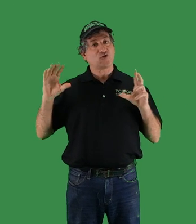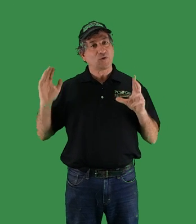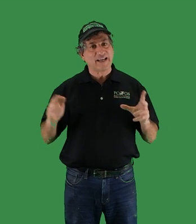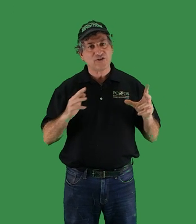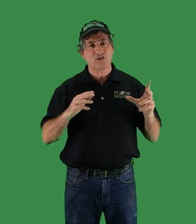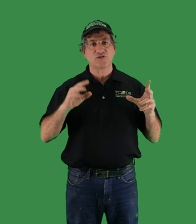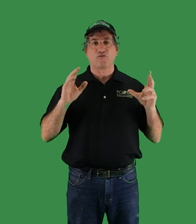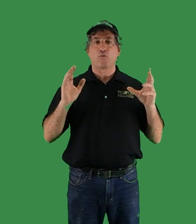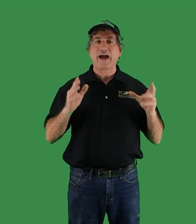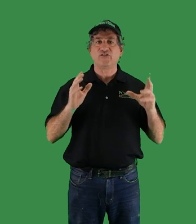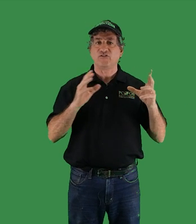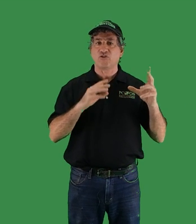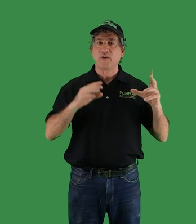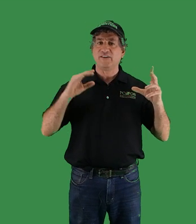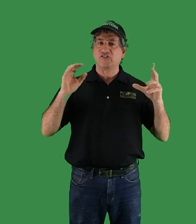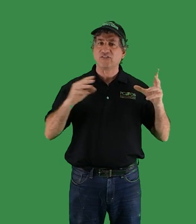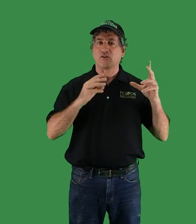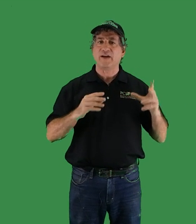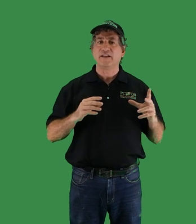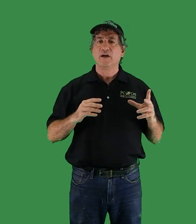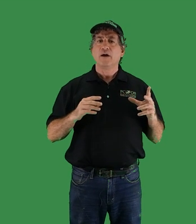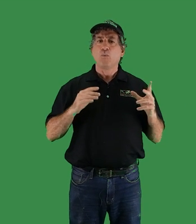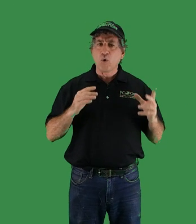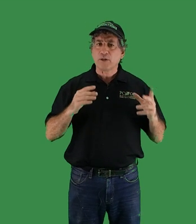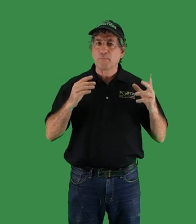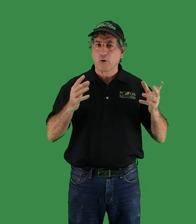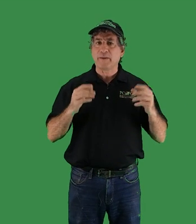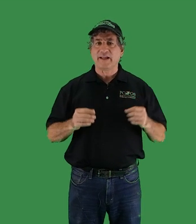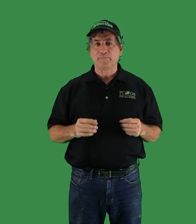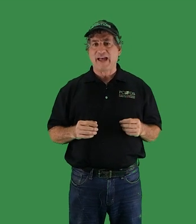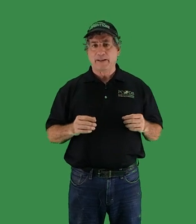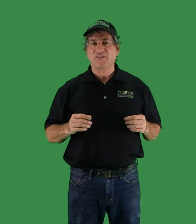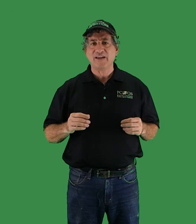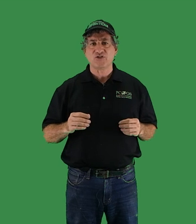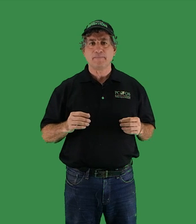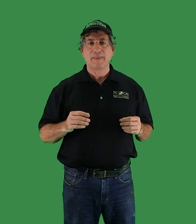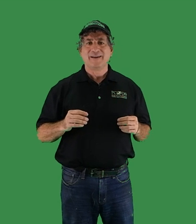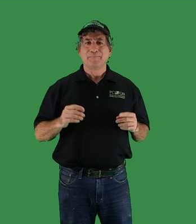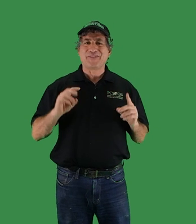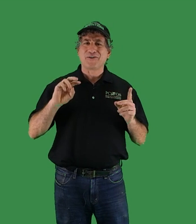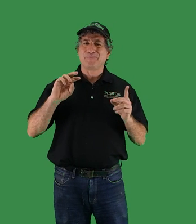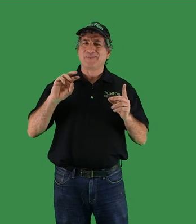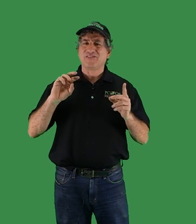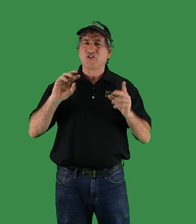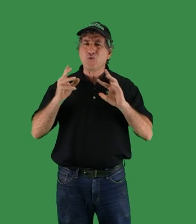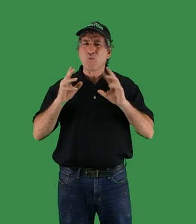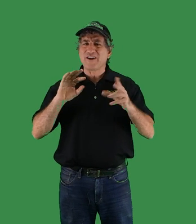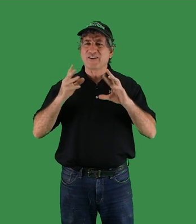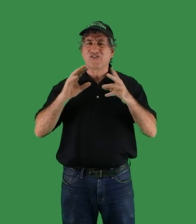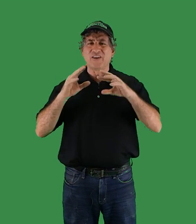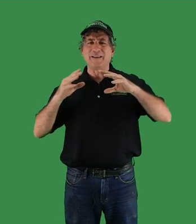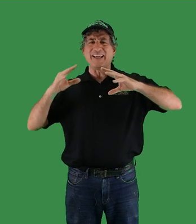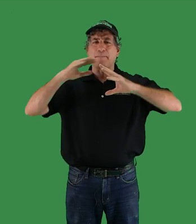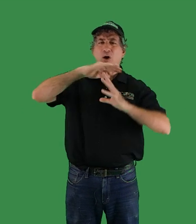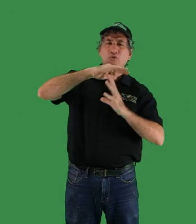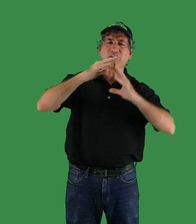gradations of rising degrees centigrade would permit adaptation, but there are two weird and seemingly opposing